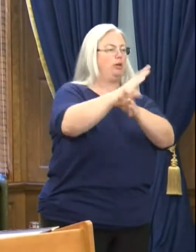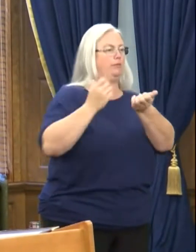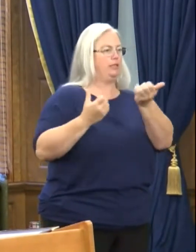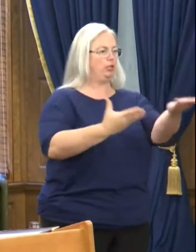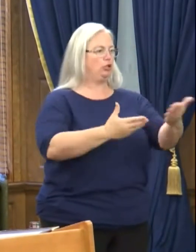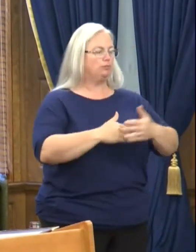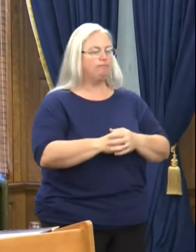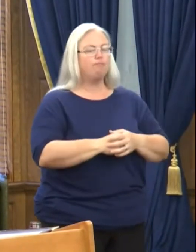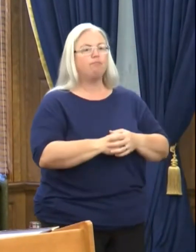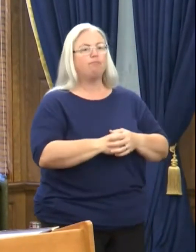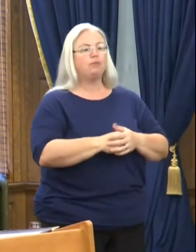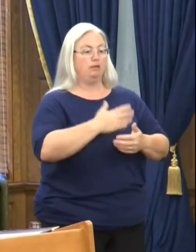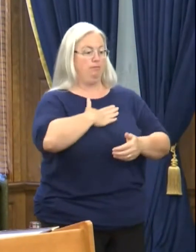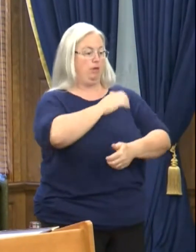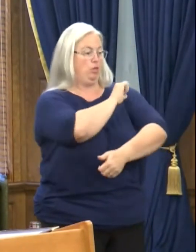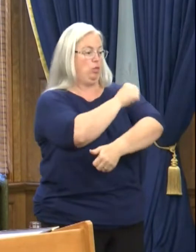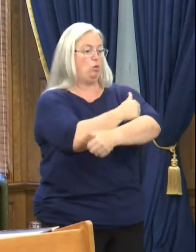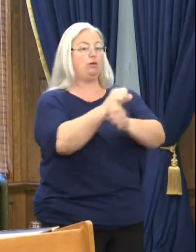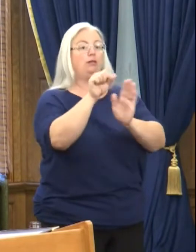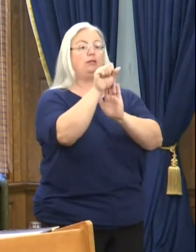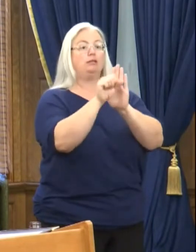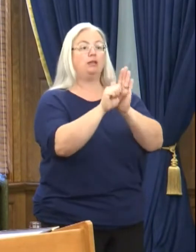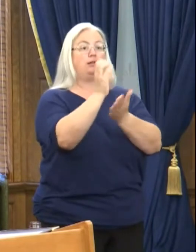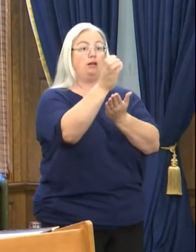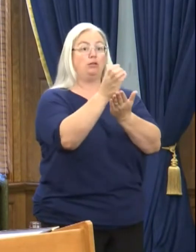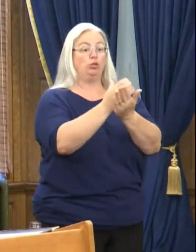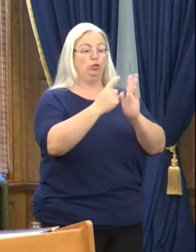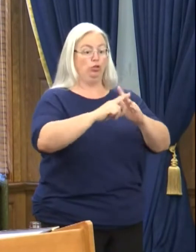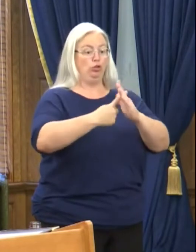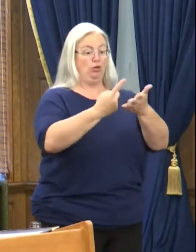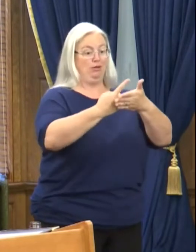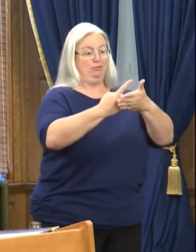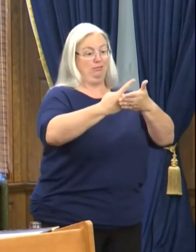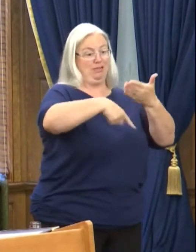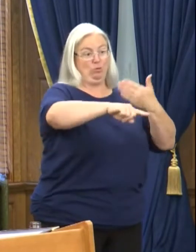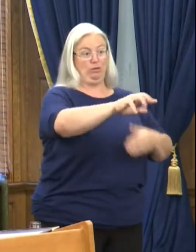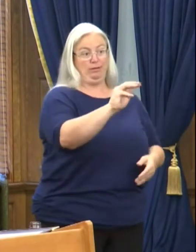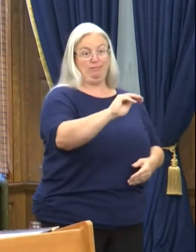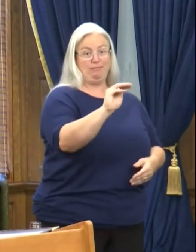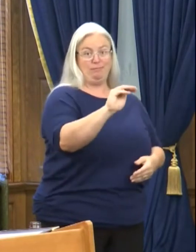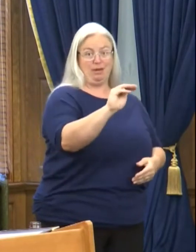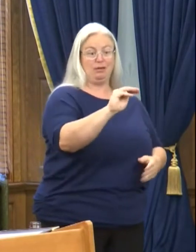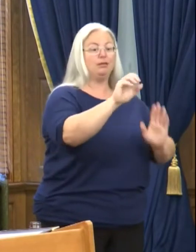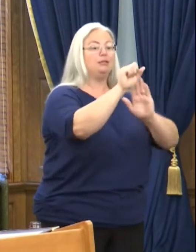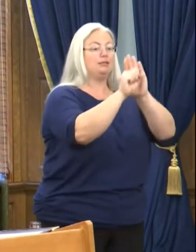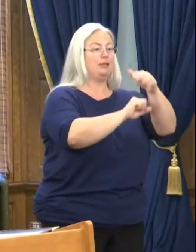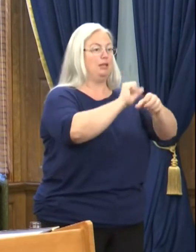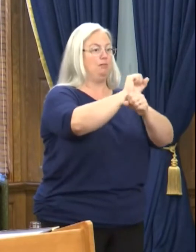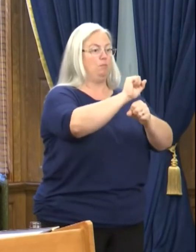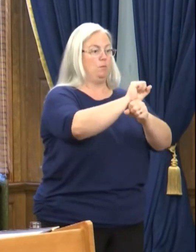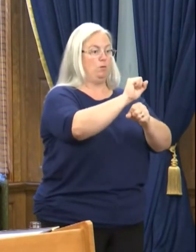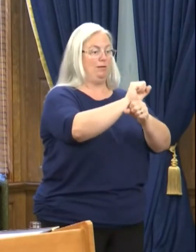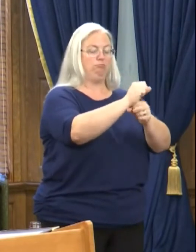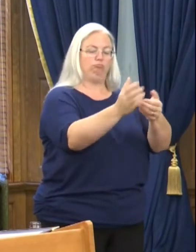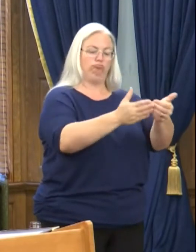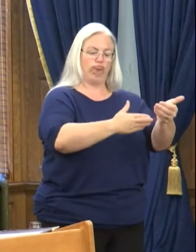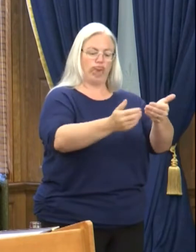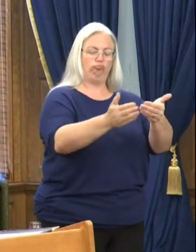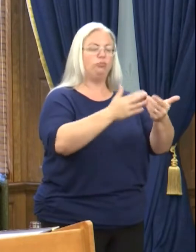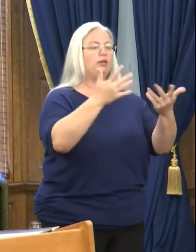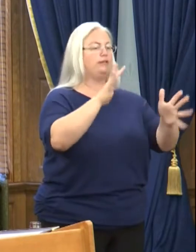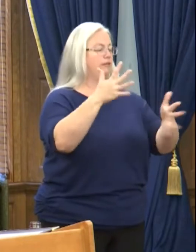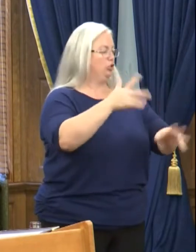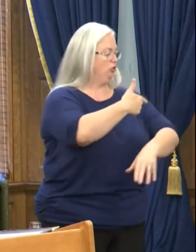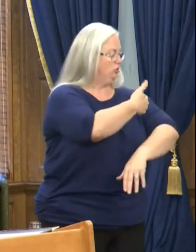Per my authority under the state constitution, beginning next Monday, state employees, regardless of their